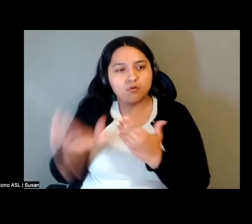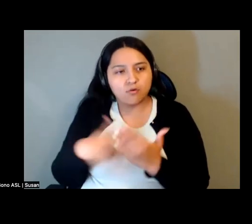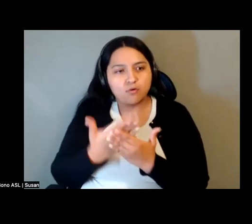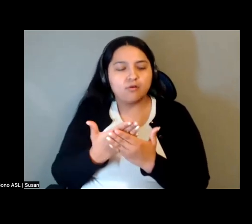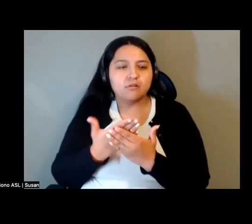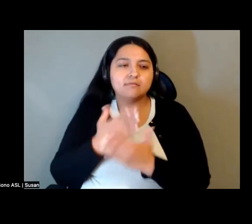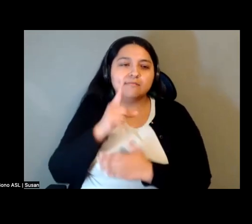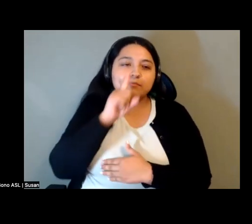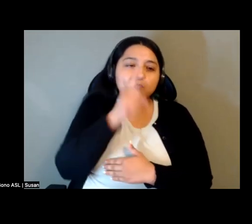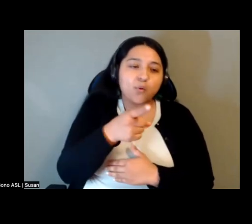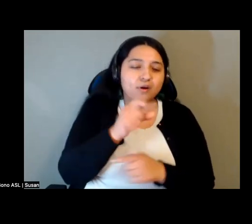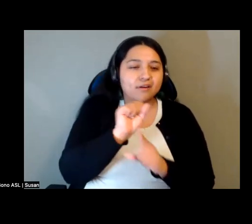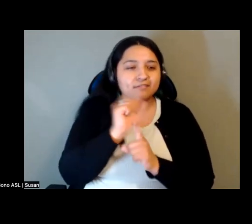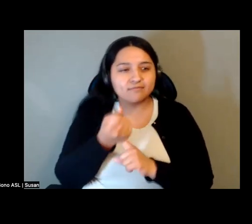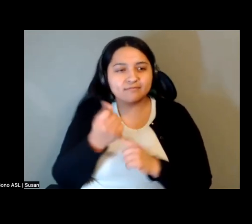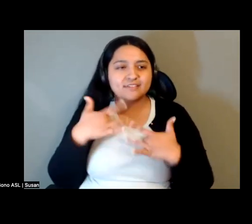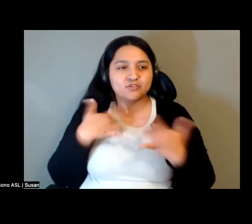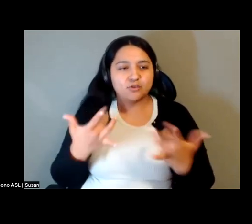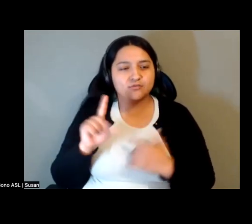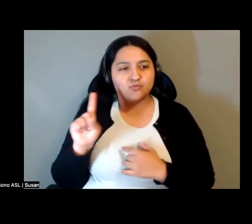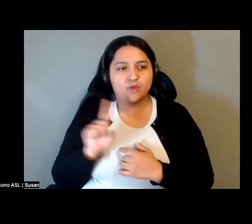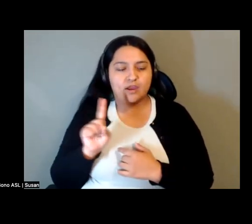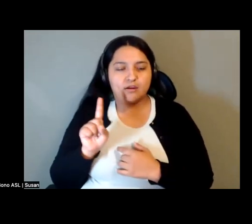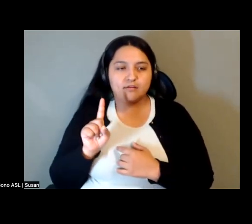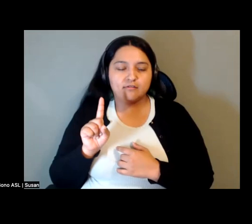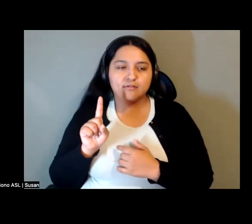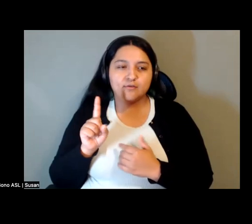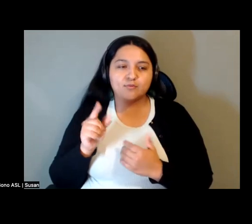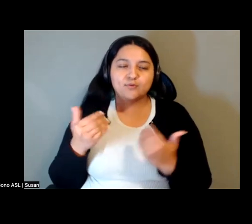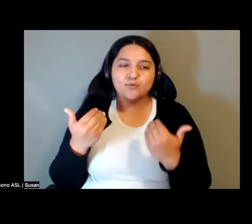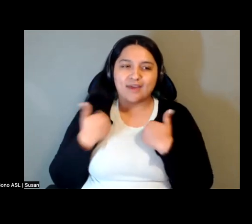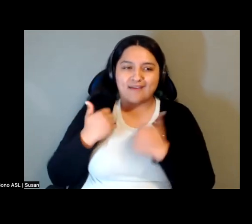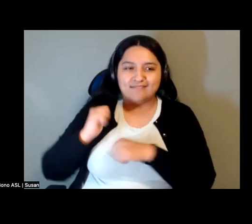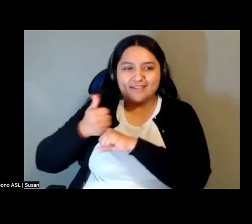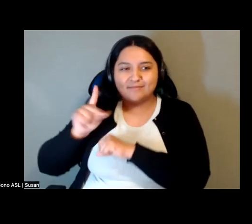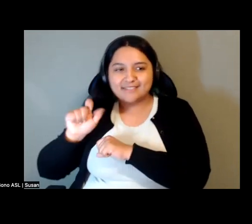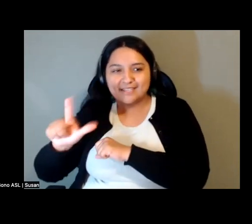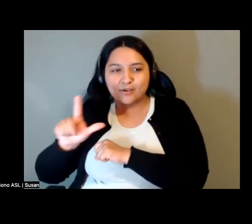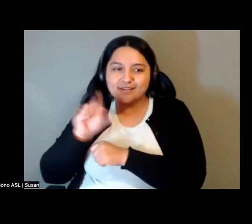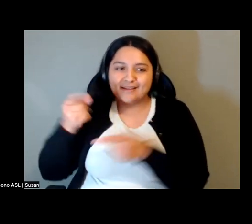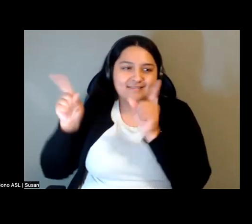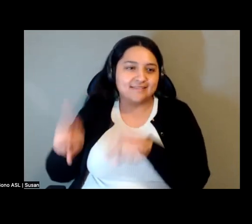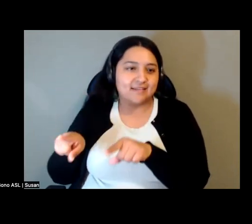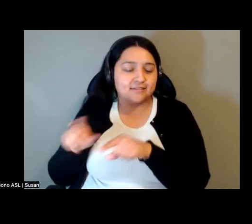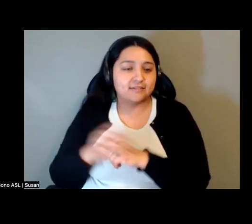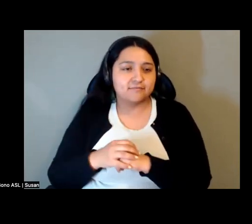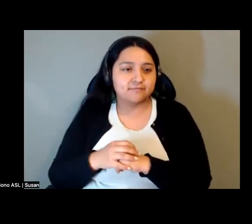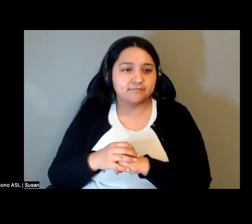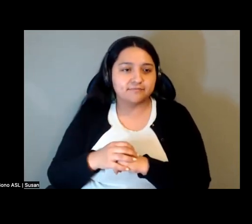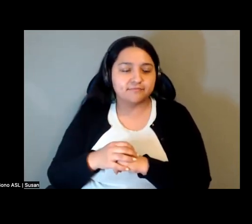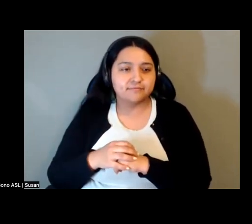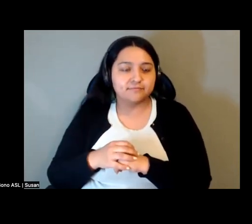events in which deals are negotiated and consensus attained. Today,